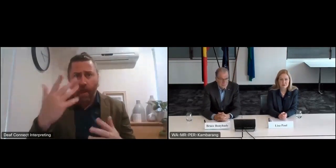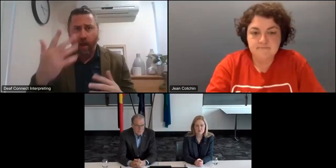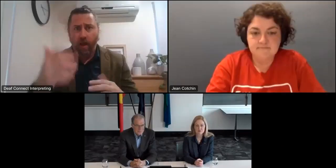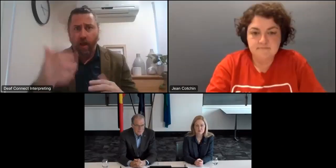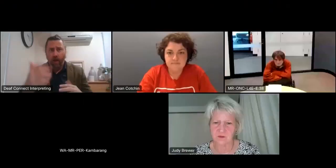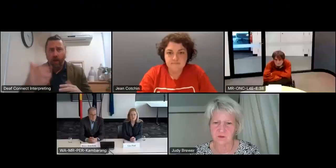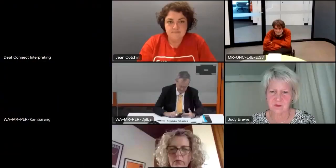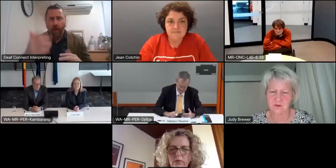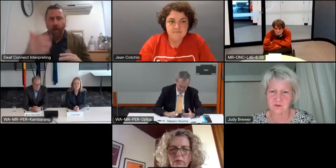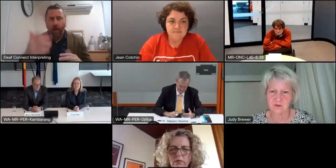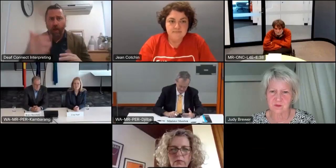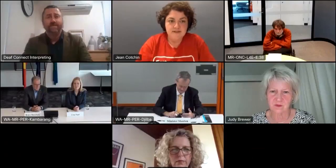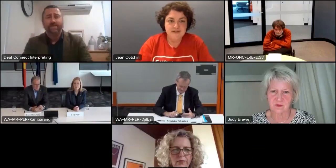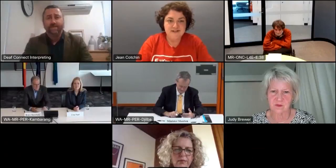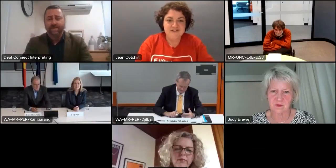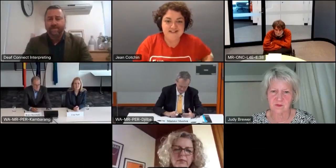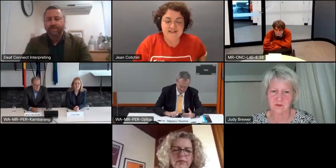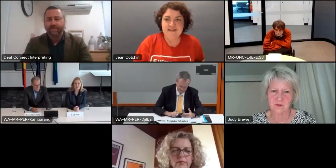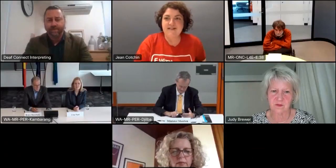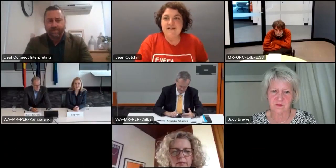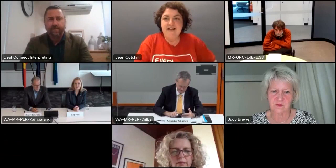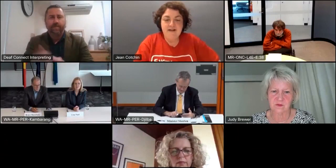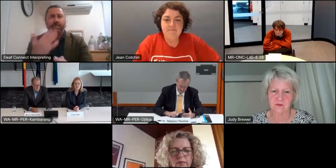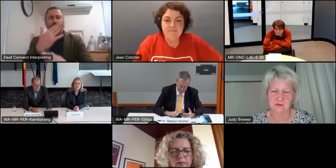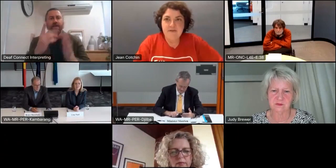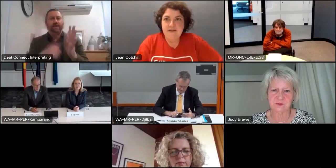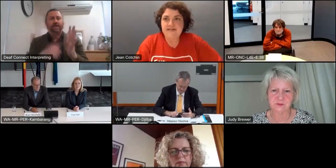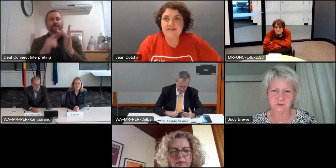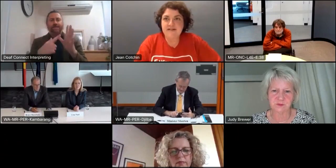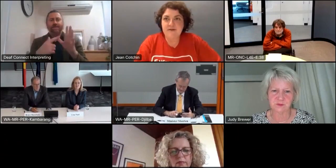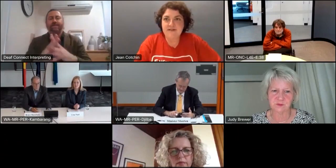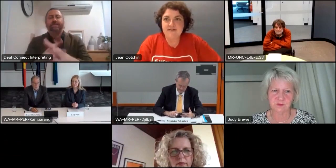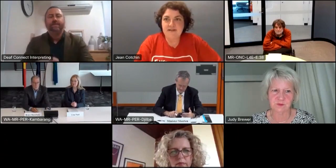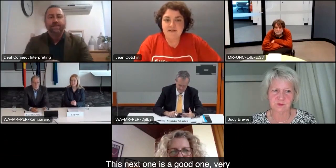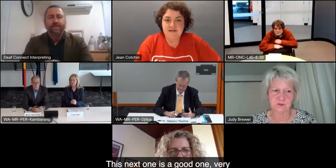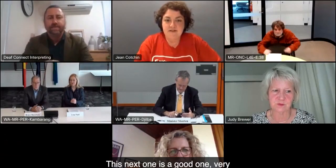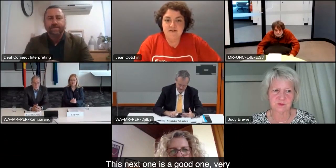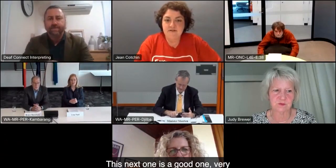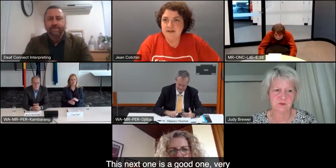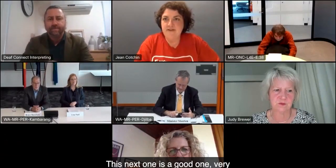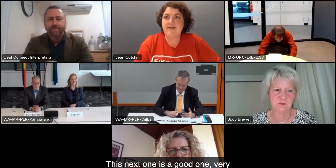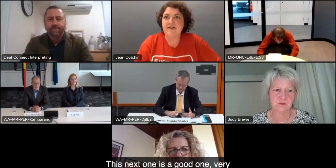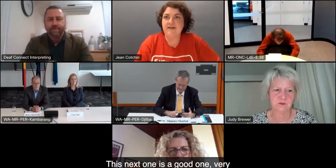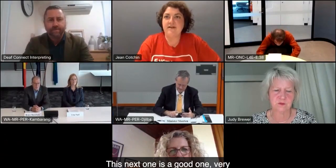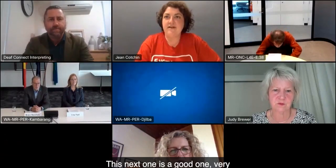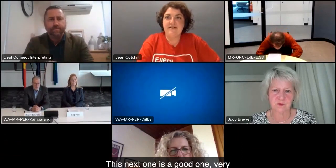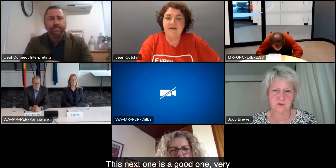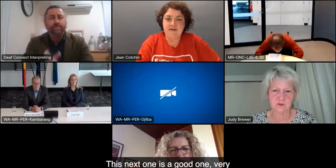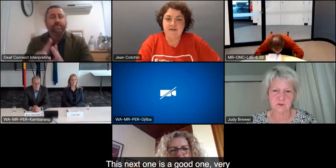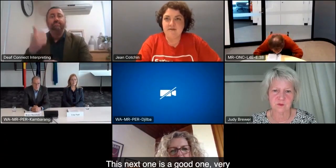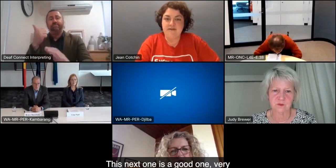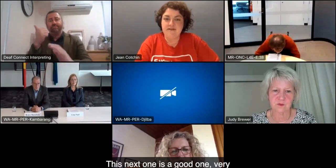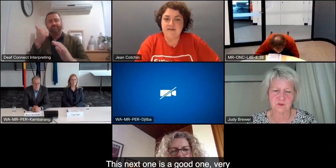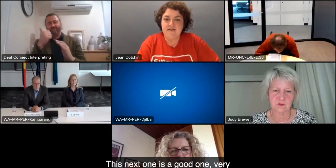um jean thank you lisa um this next one is a good one and very common